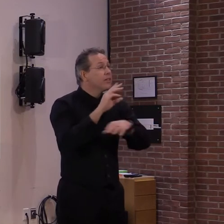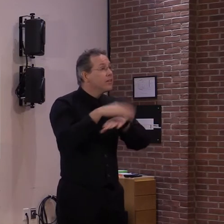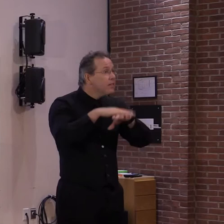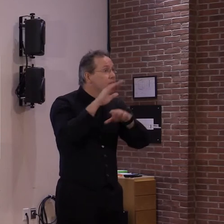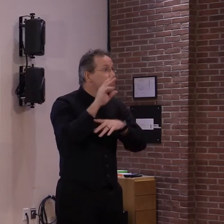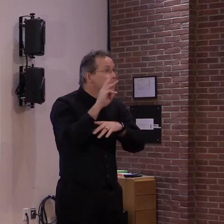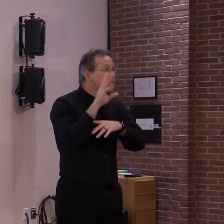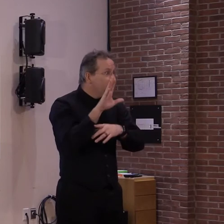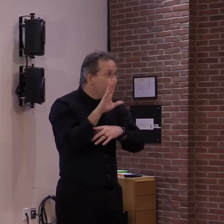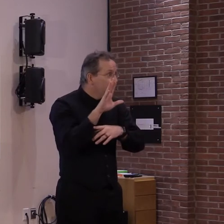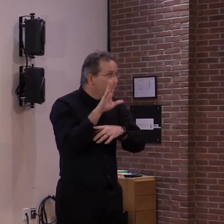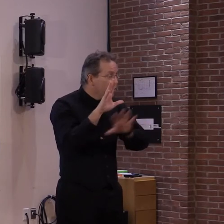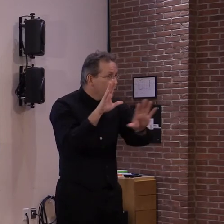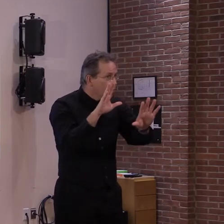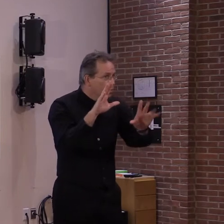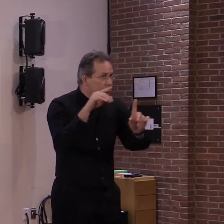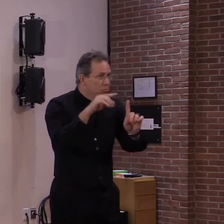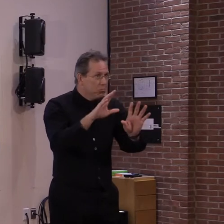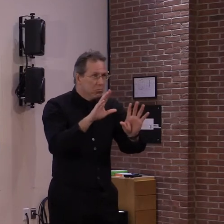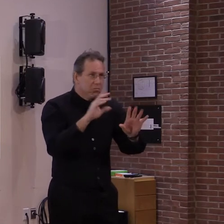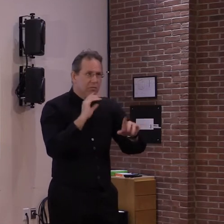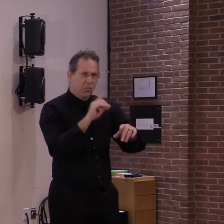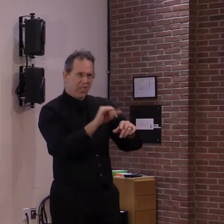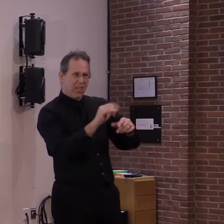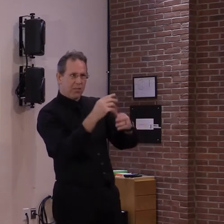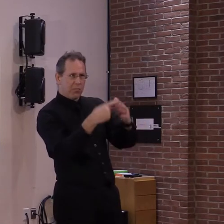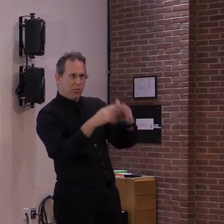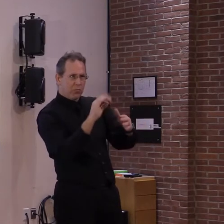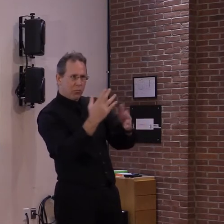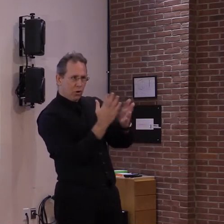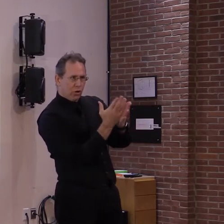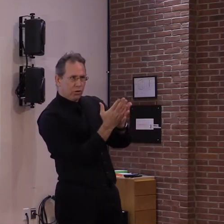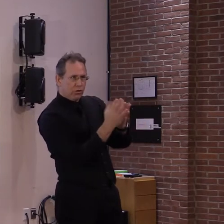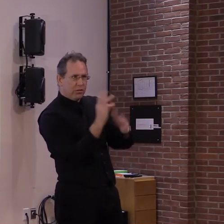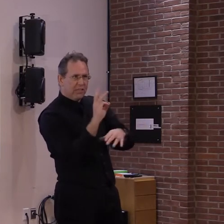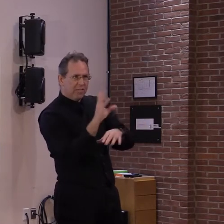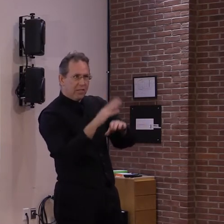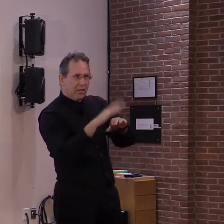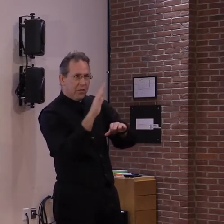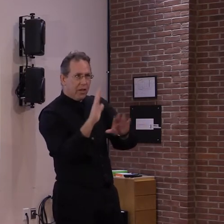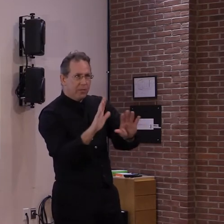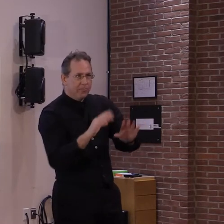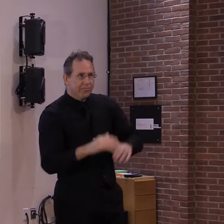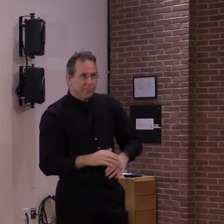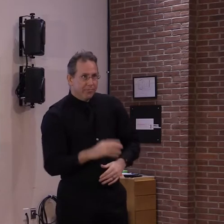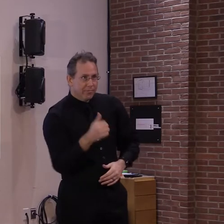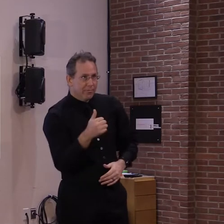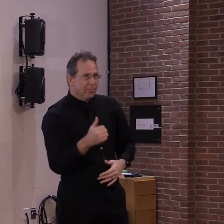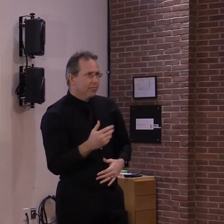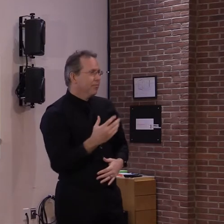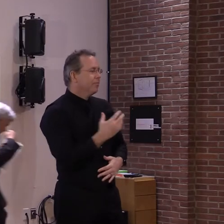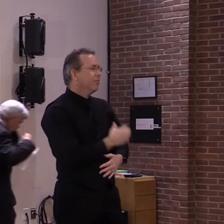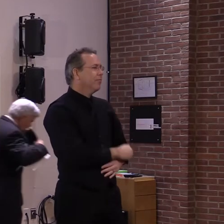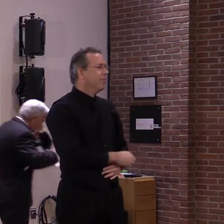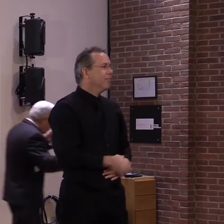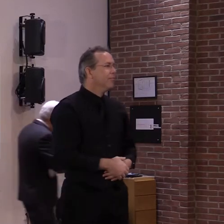Right. Okay. Okay. Thank you. Erin, BT Digger.